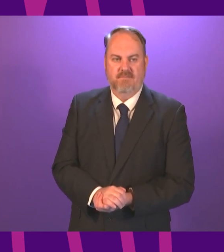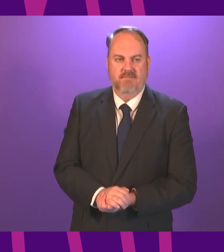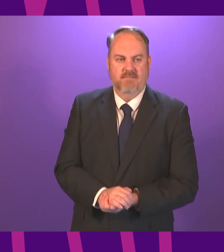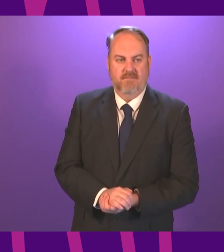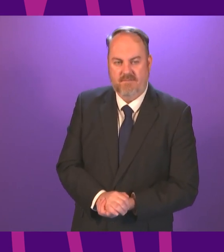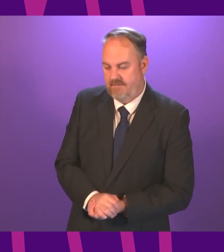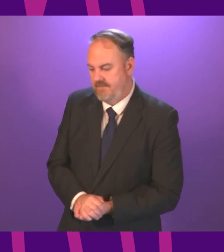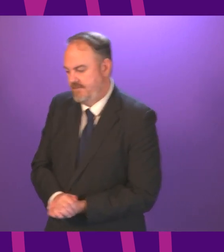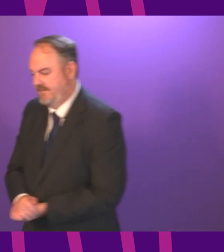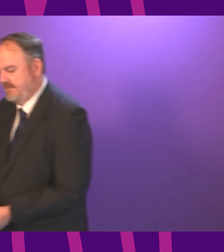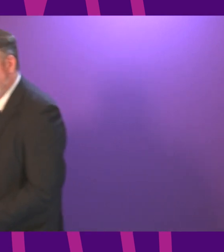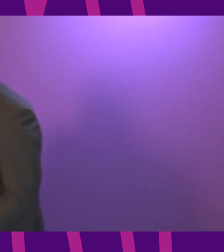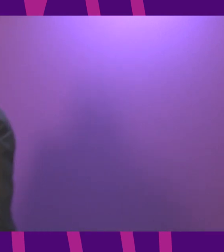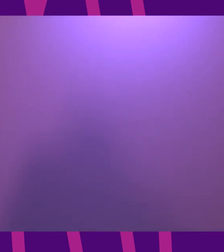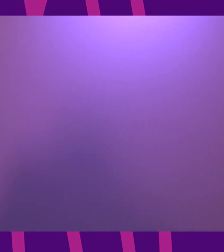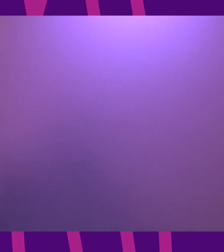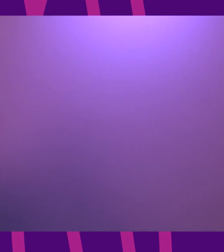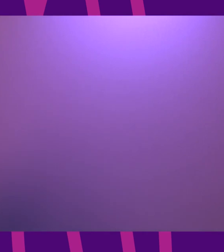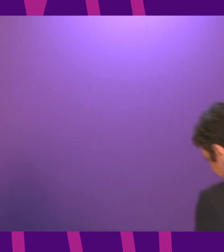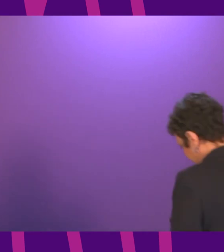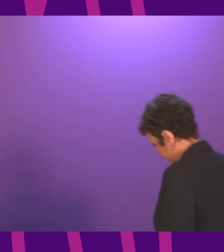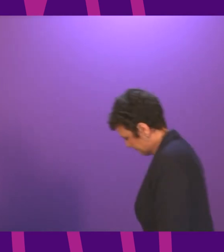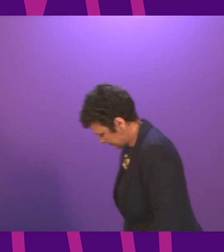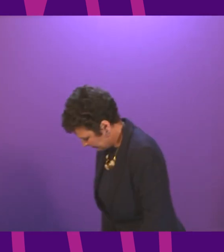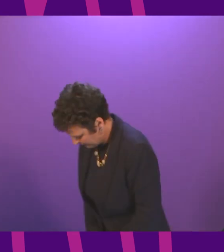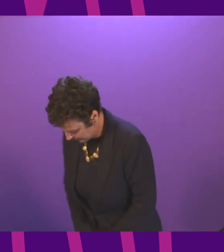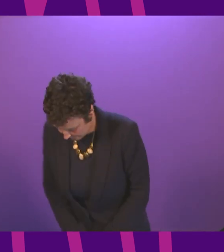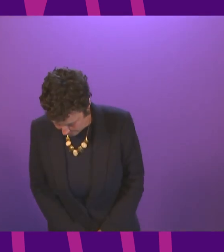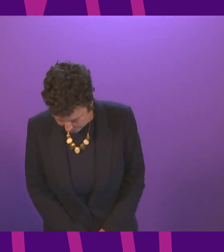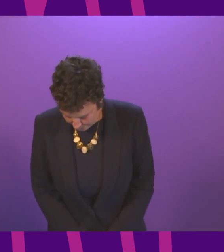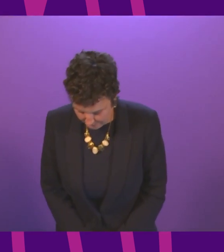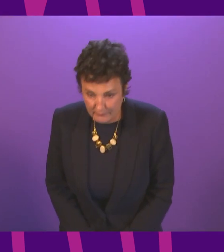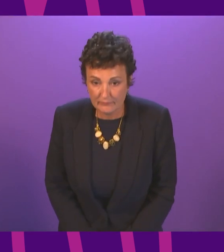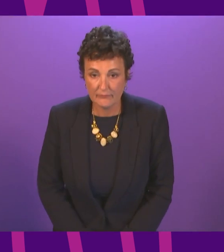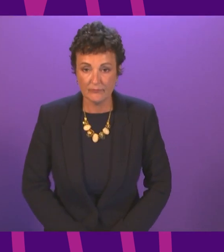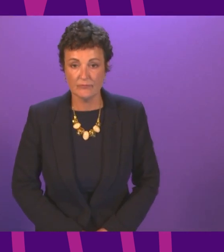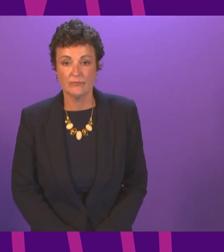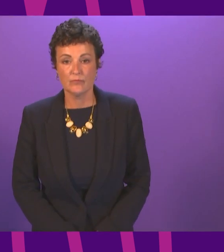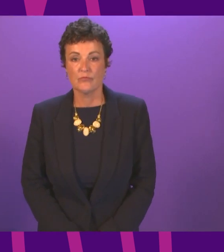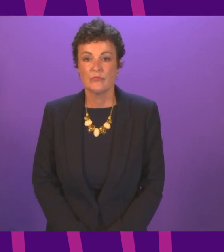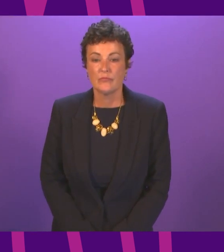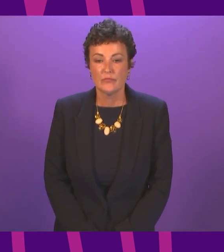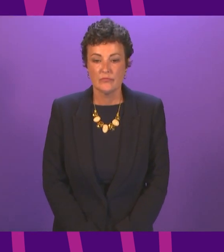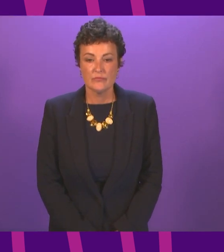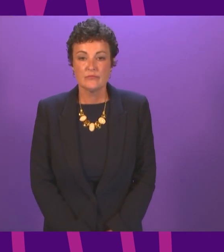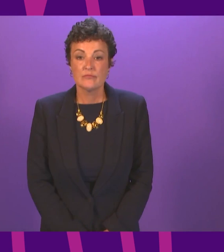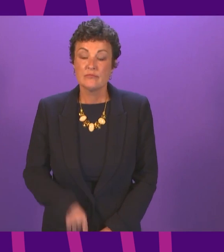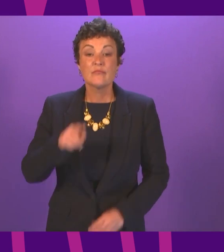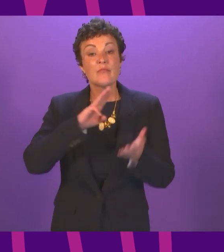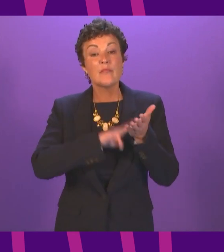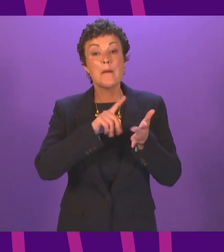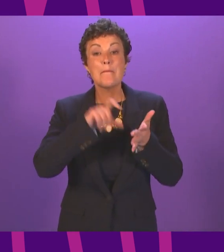I call Michael Mara to be followed by Colette Stevenson this is Michael Mara's first speech in the chamber